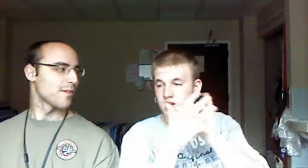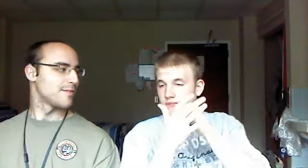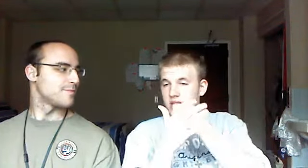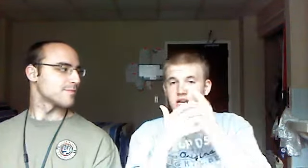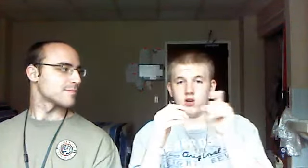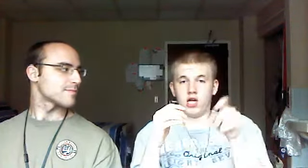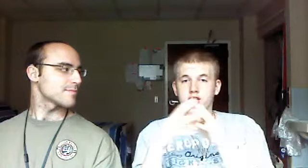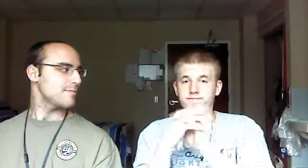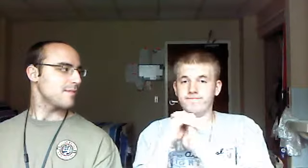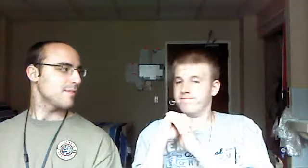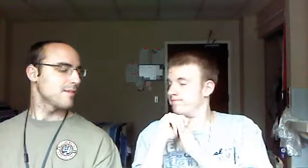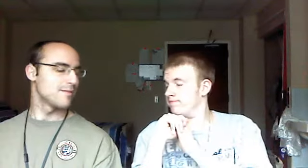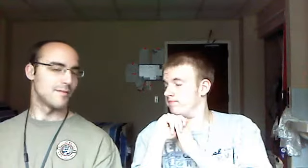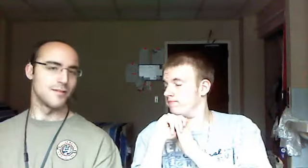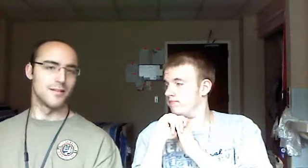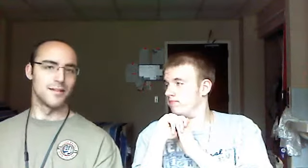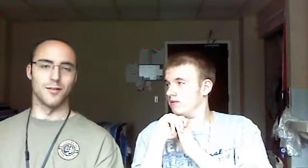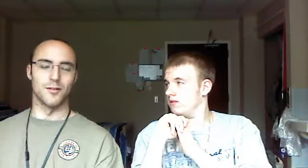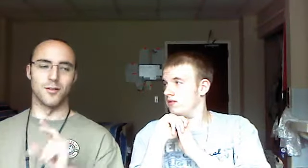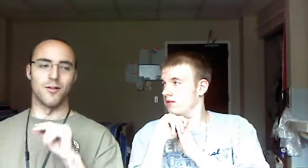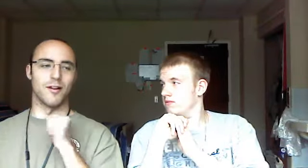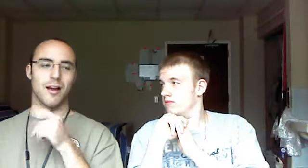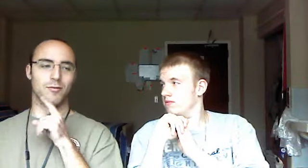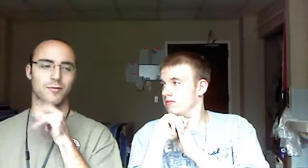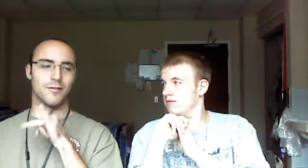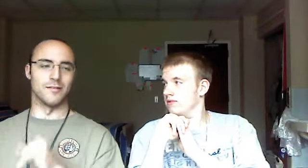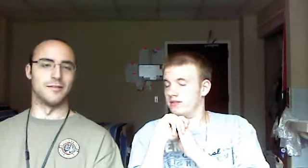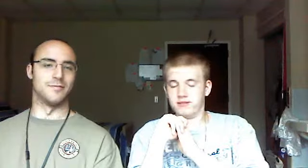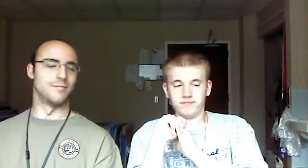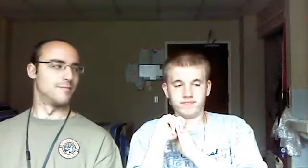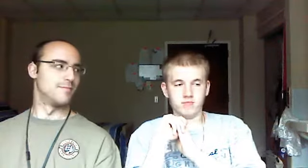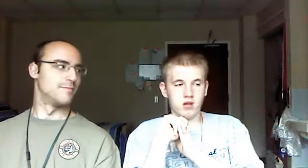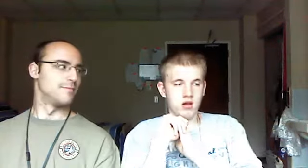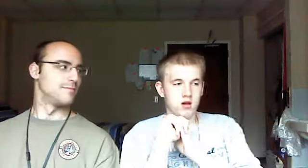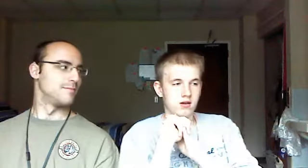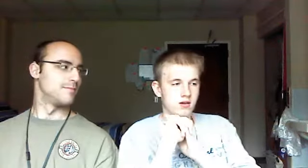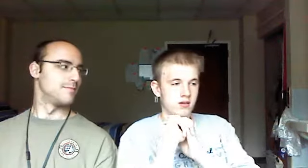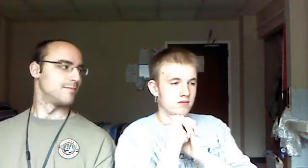Do you have any other questions? No, not really. Um.